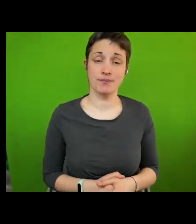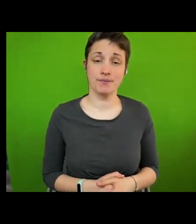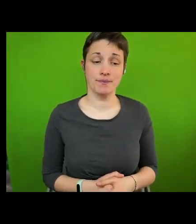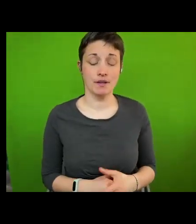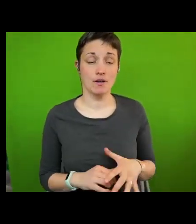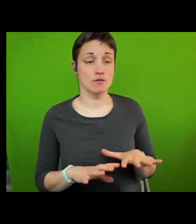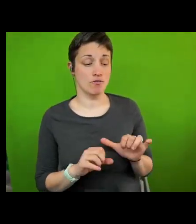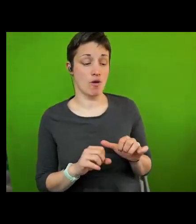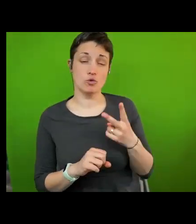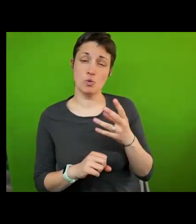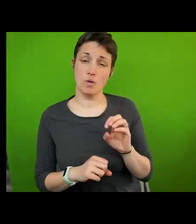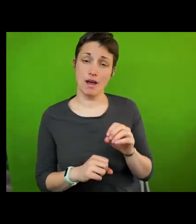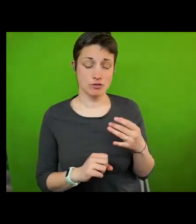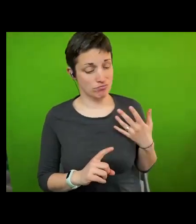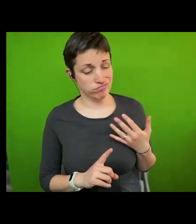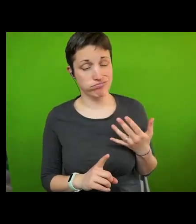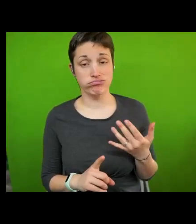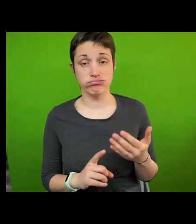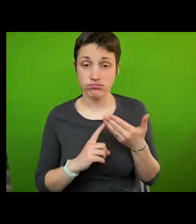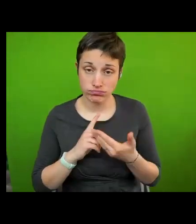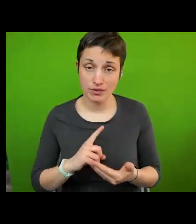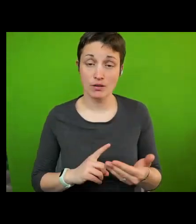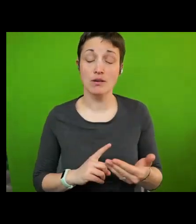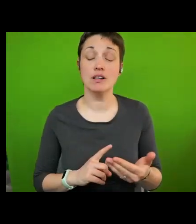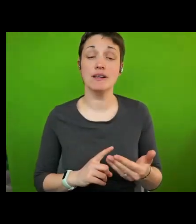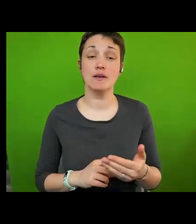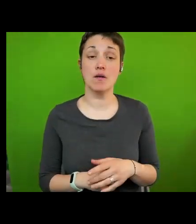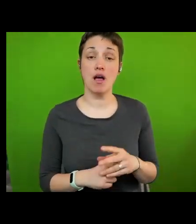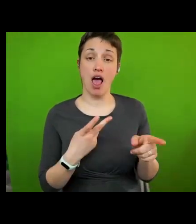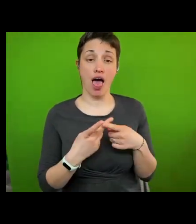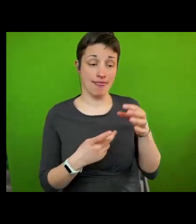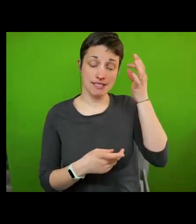2000 onwards other initiatives and cities followed too